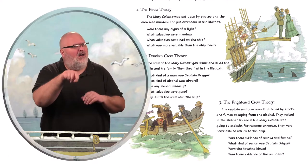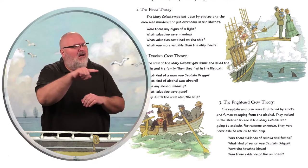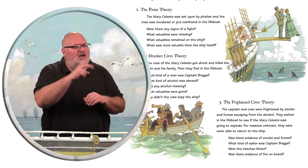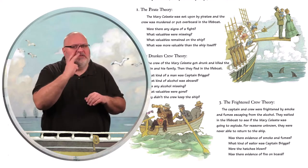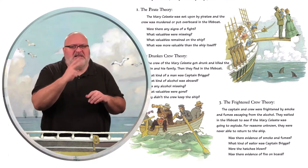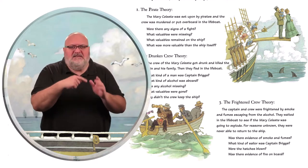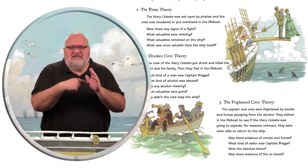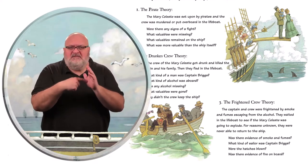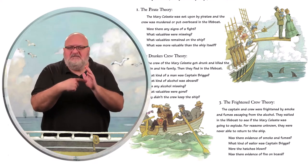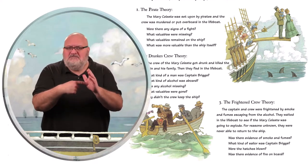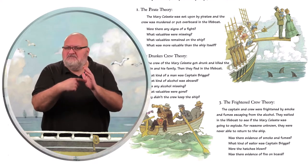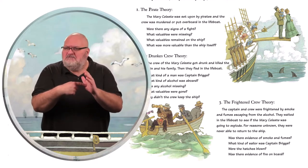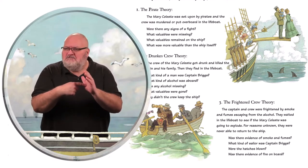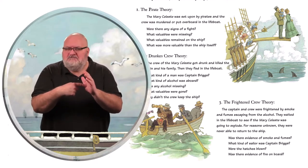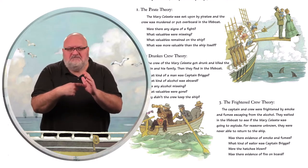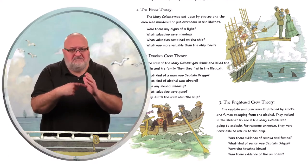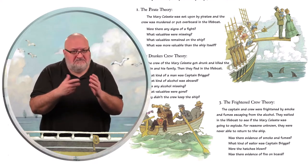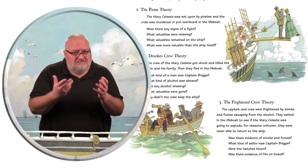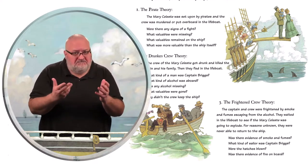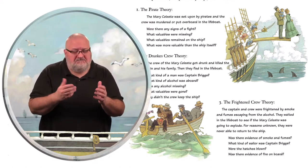Were there any signs of a fight?